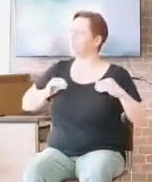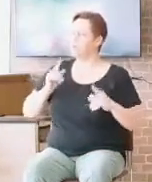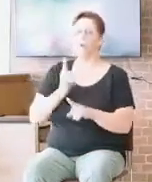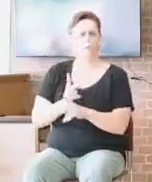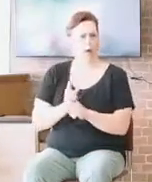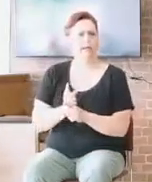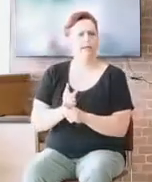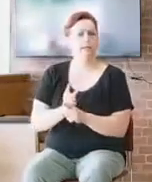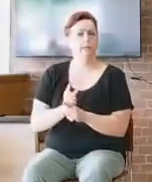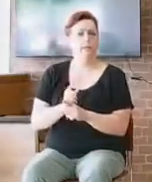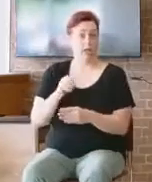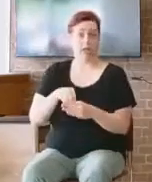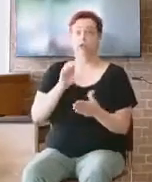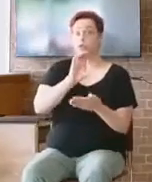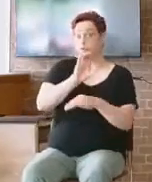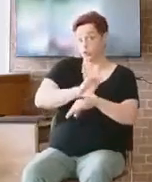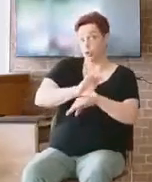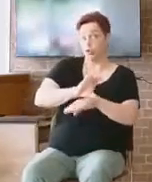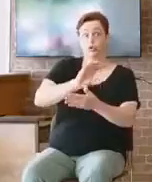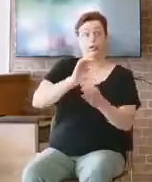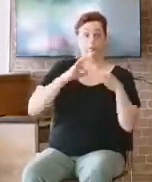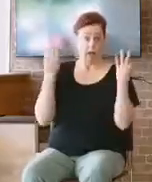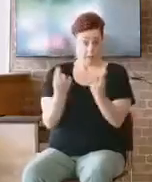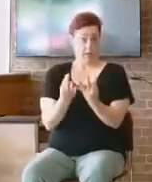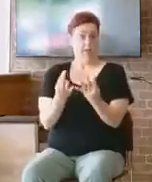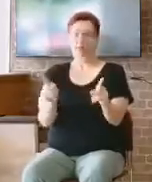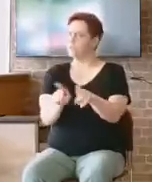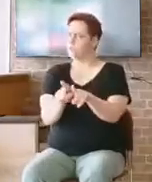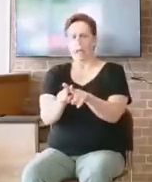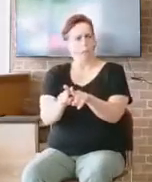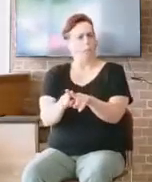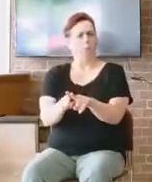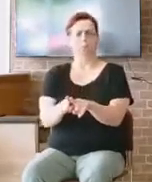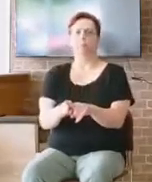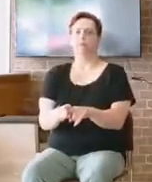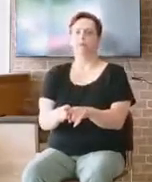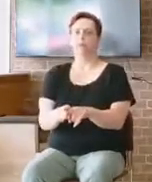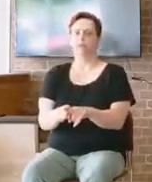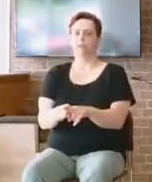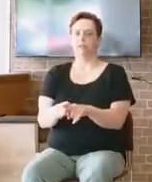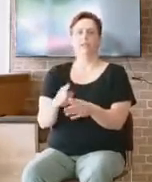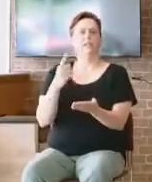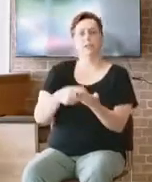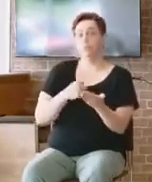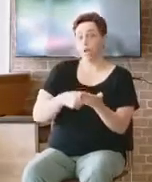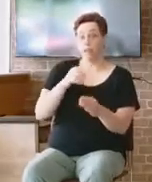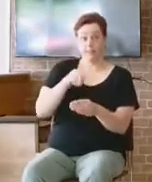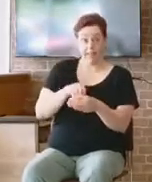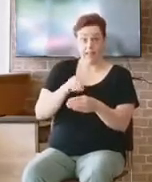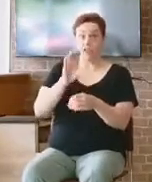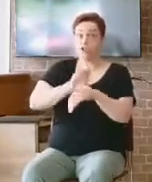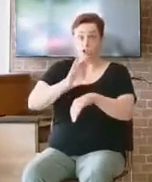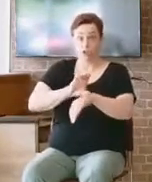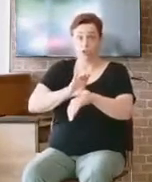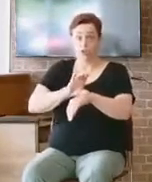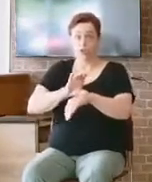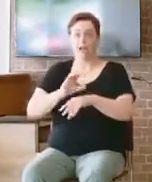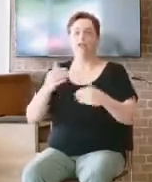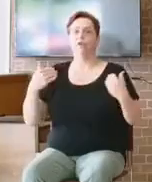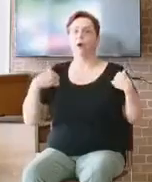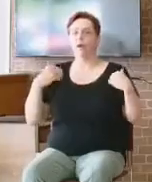we want to be accepted. And unfortunately, I've seen in churches cliques that happen. Have ever seen that in churches where little